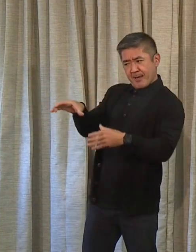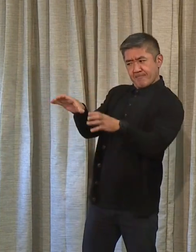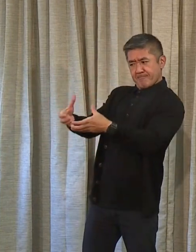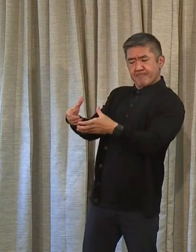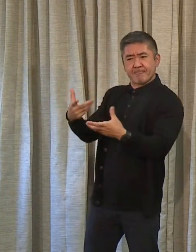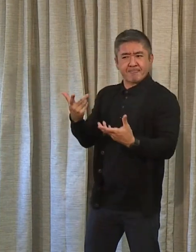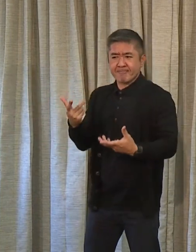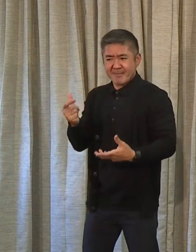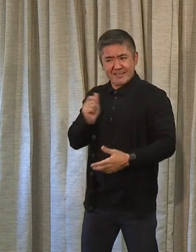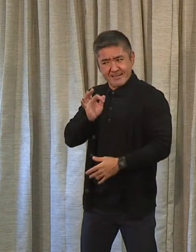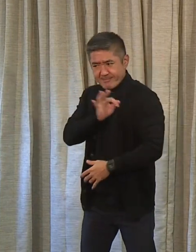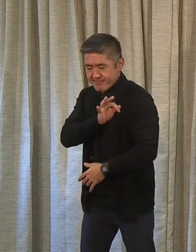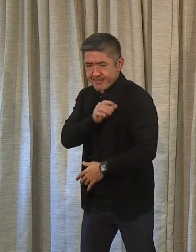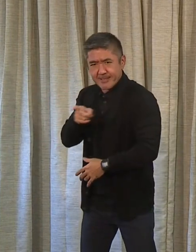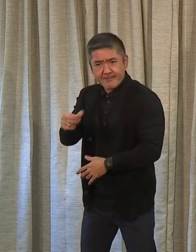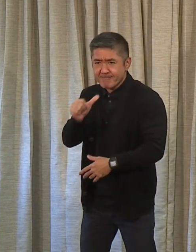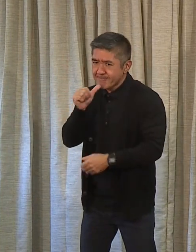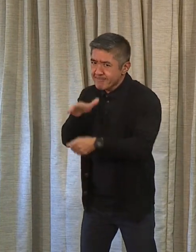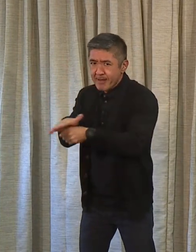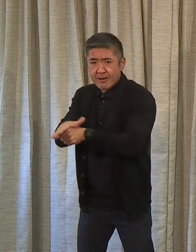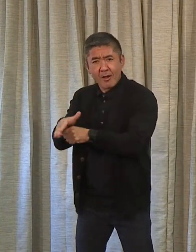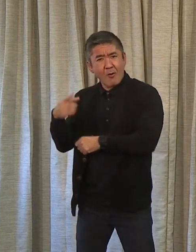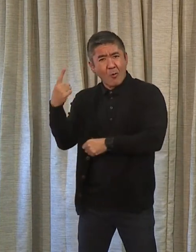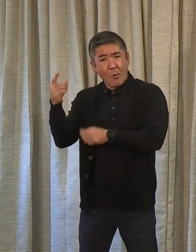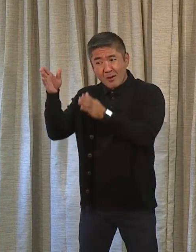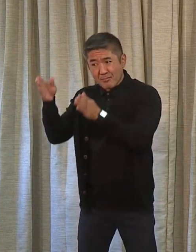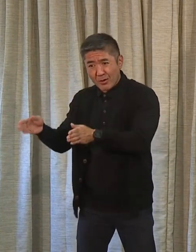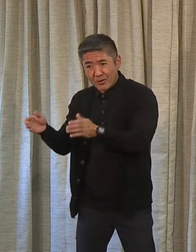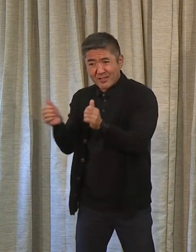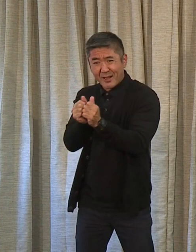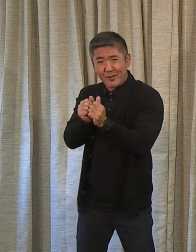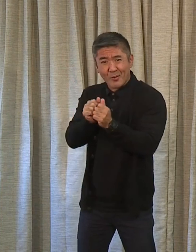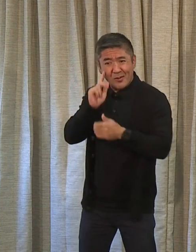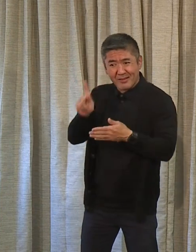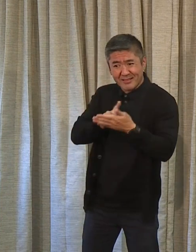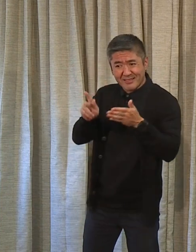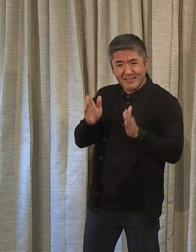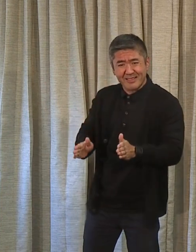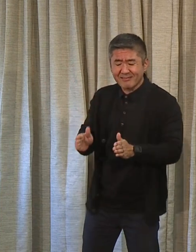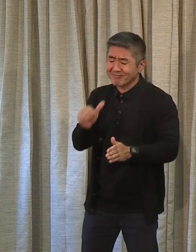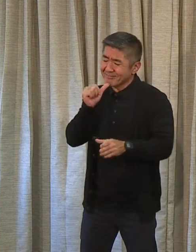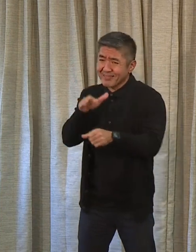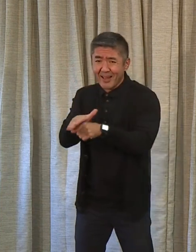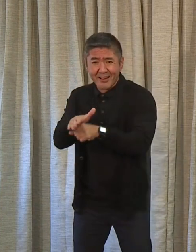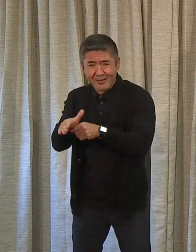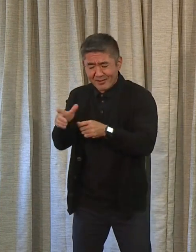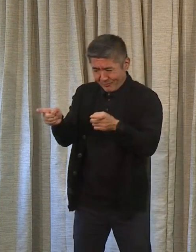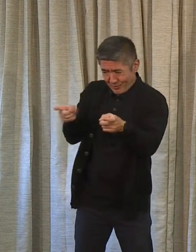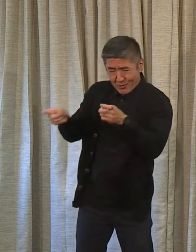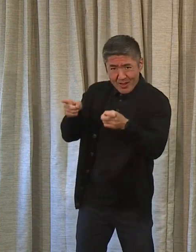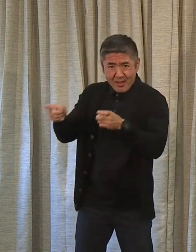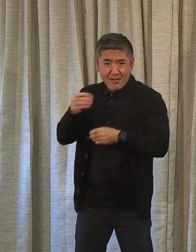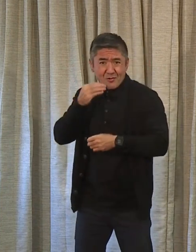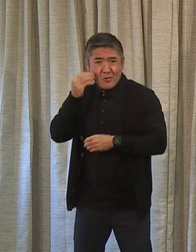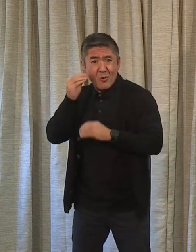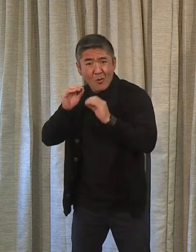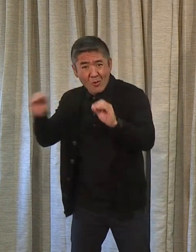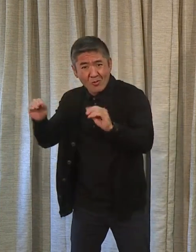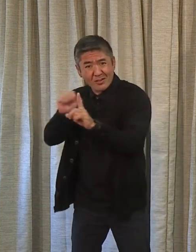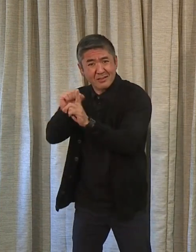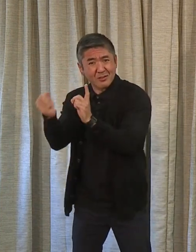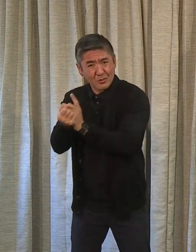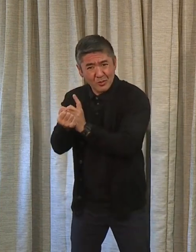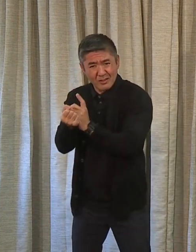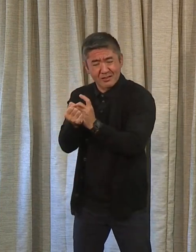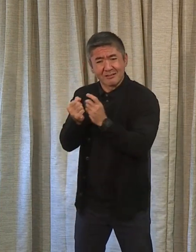not staffed properly. One person and a secretary, not nearly enough to deal with the issues of housing and homelessness which throughout the campaign were